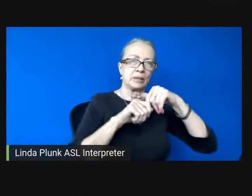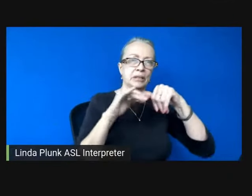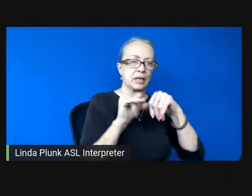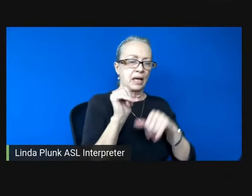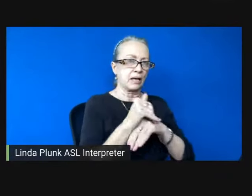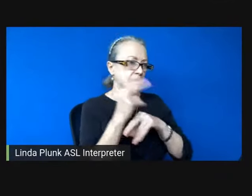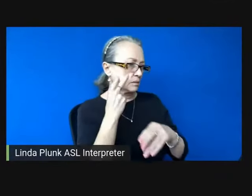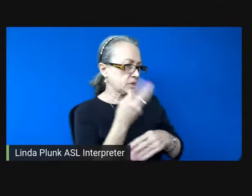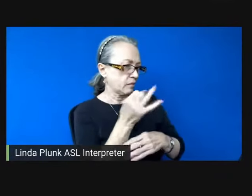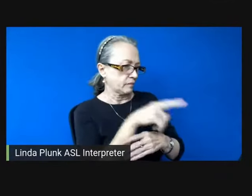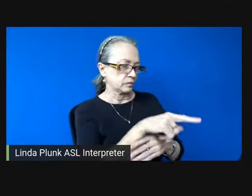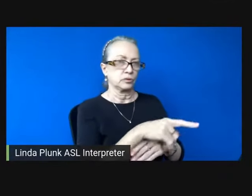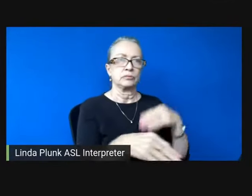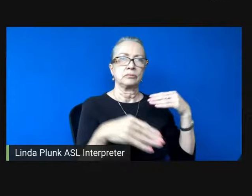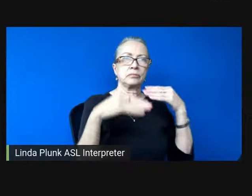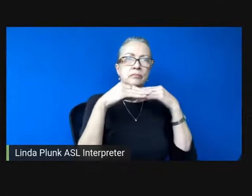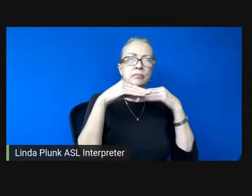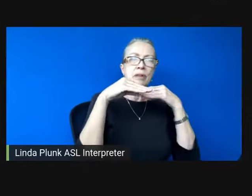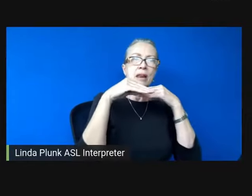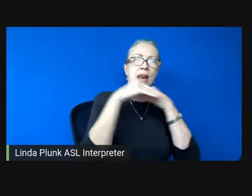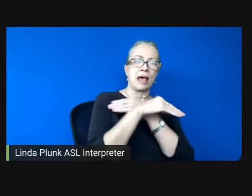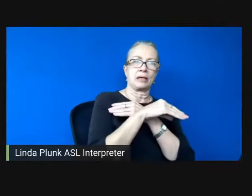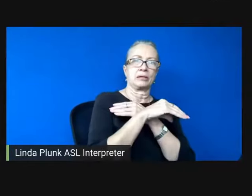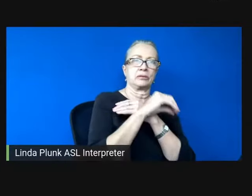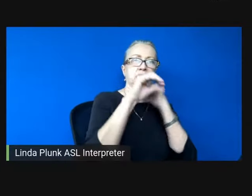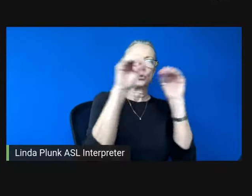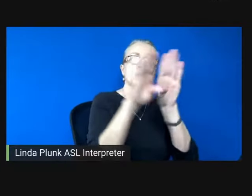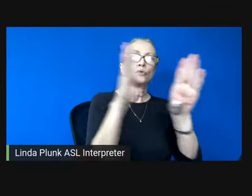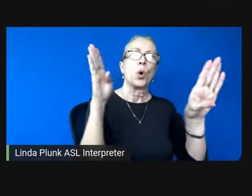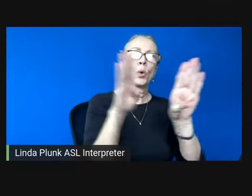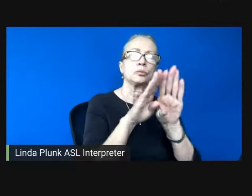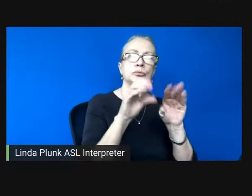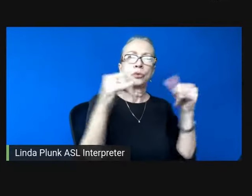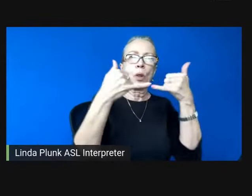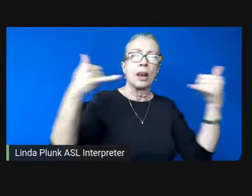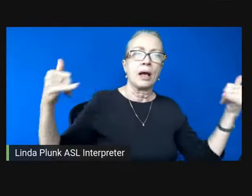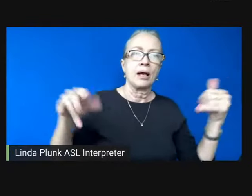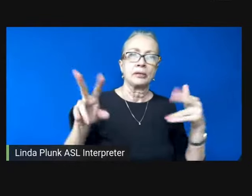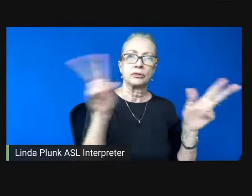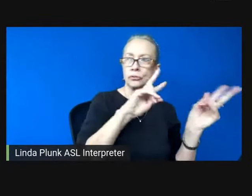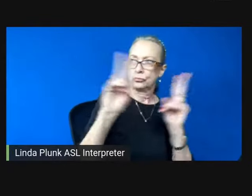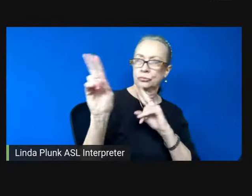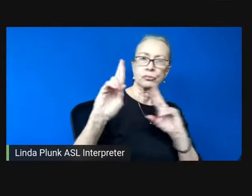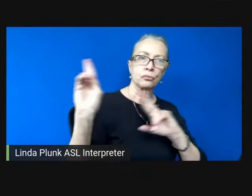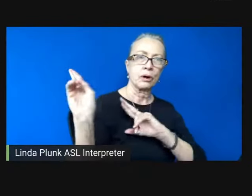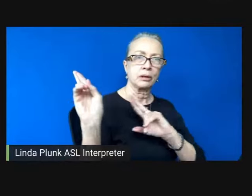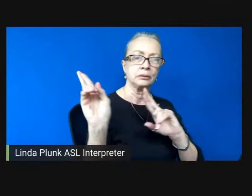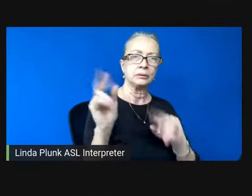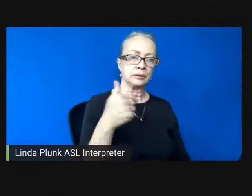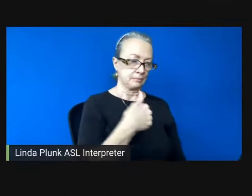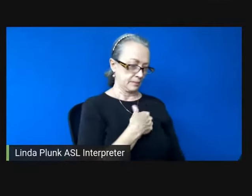No doors. No lines. Look right. Me and mine kissed alive,